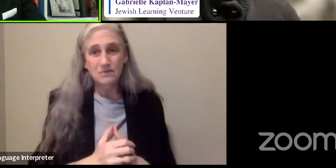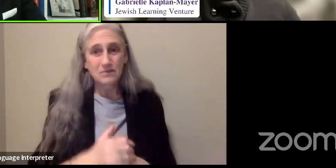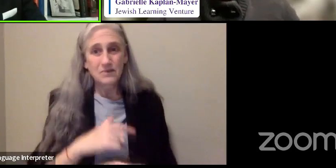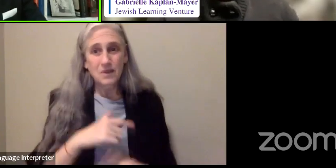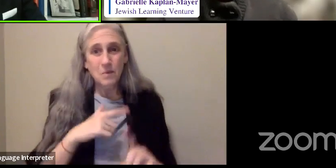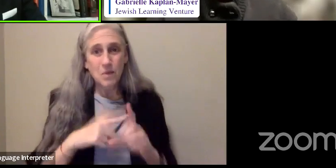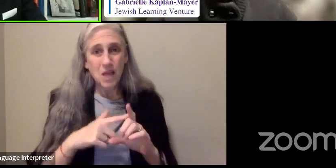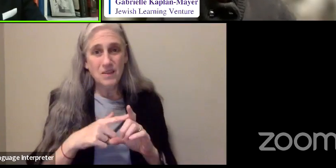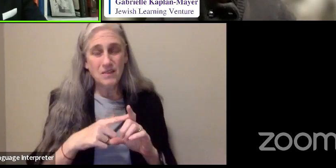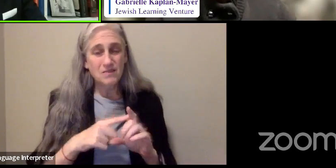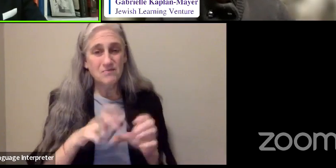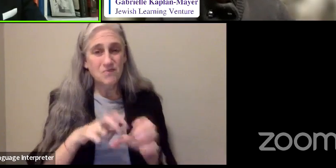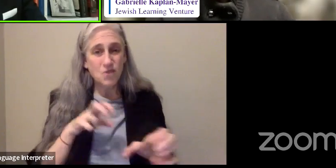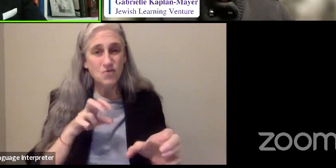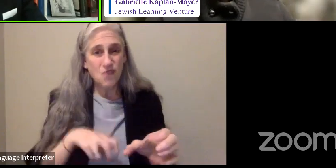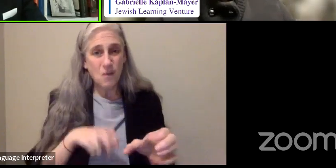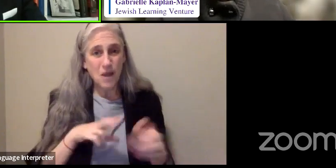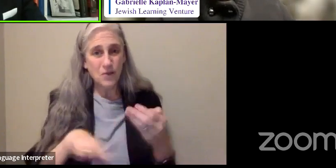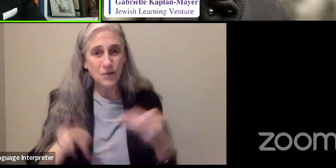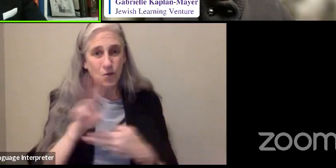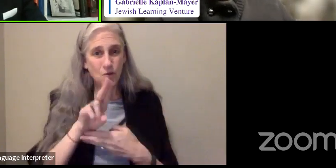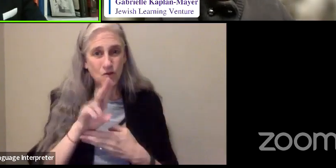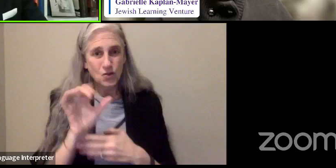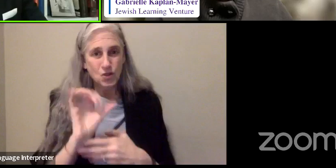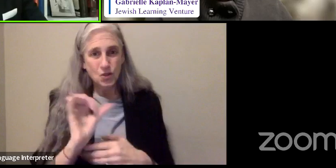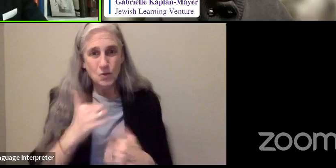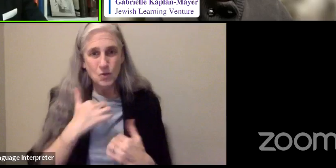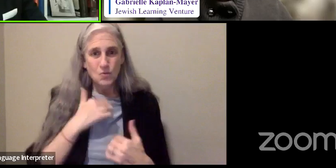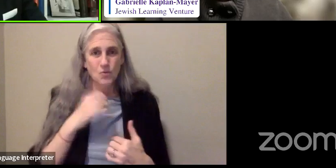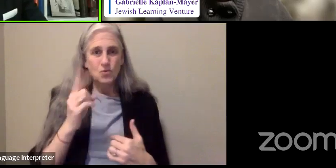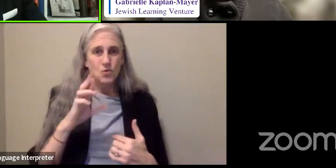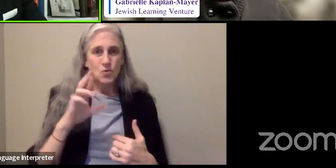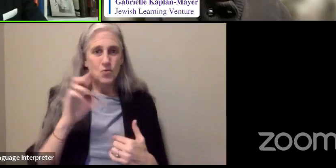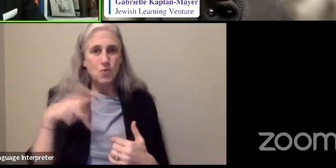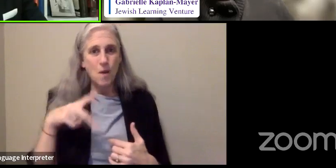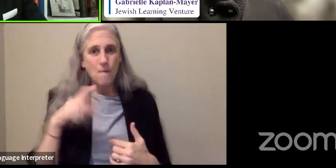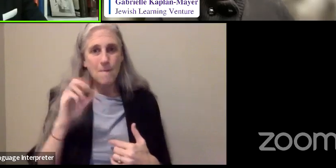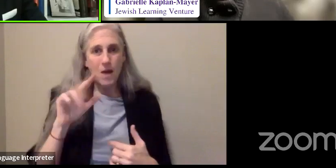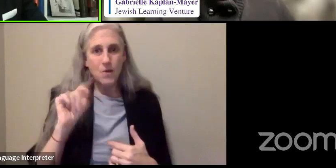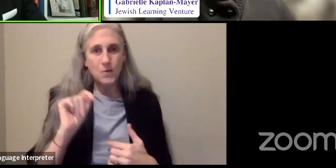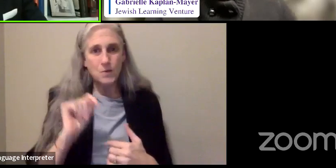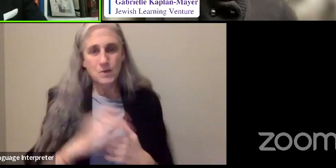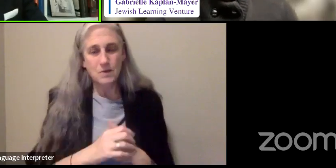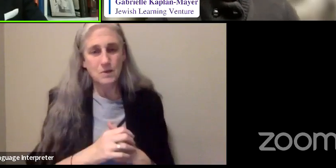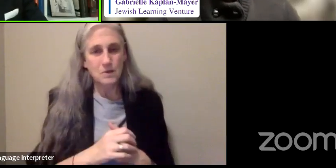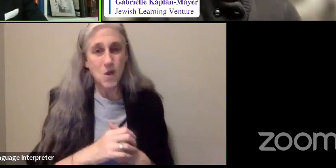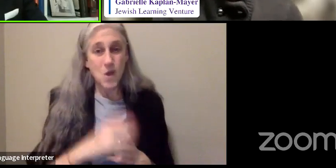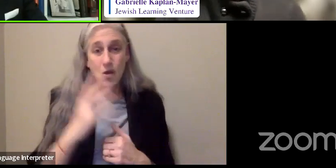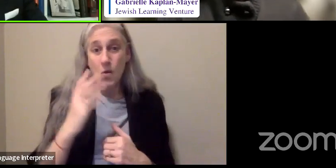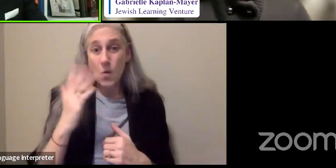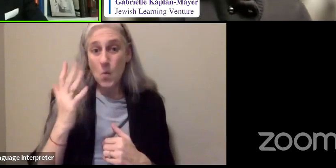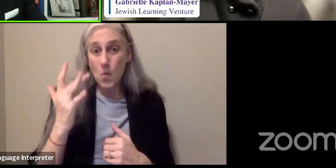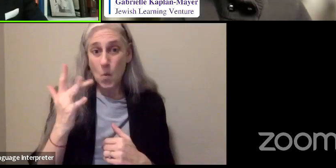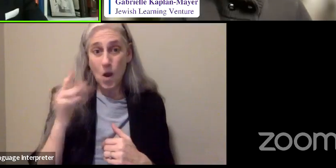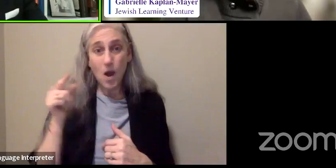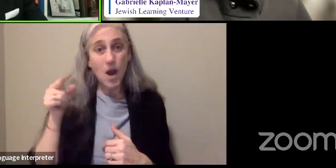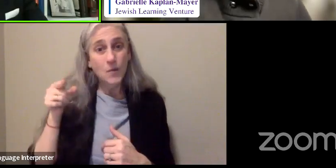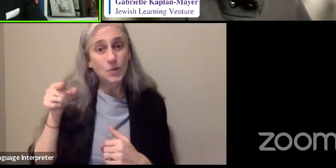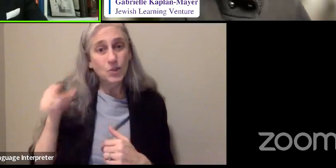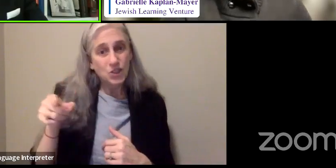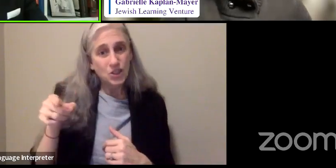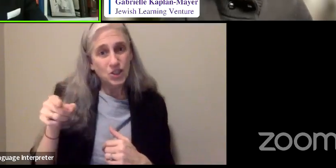dropout as well. So, why would she